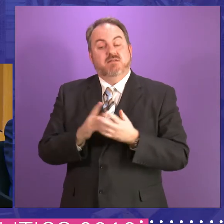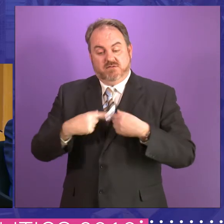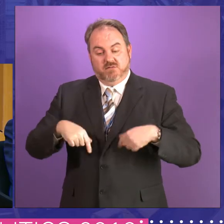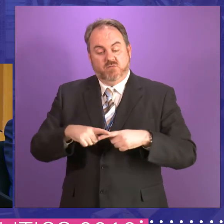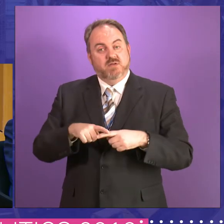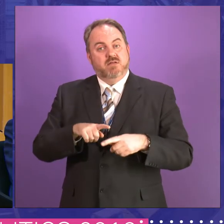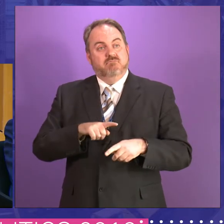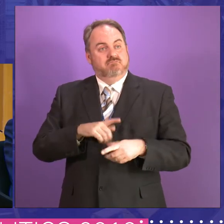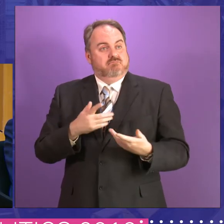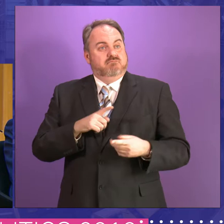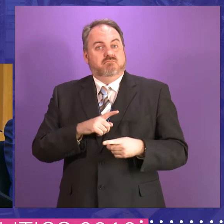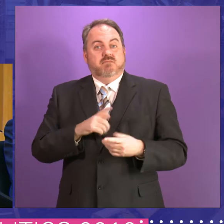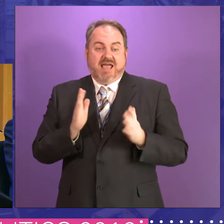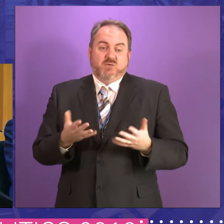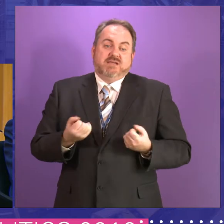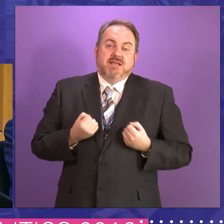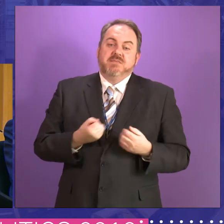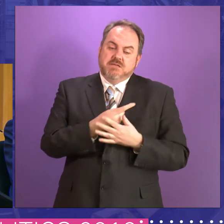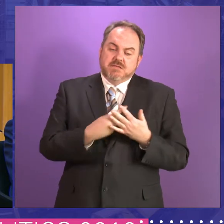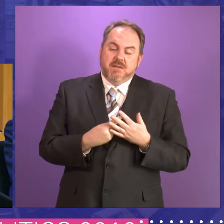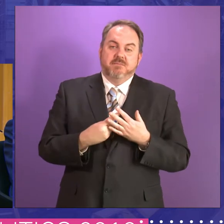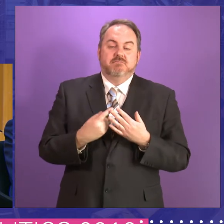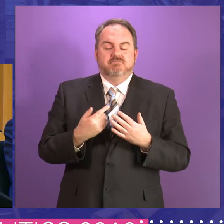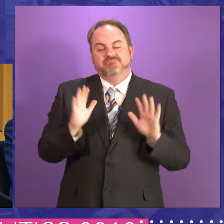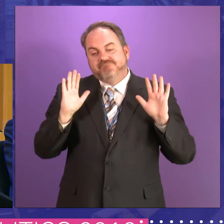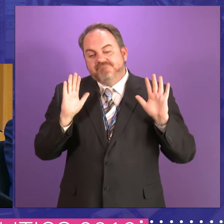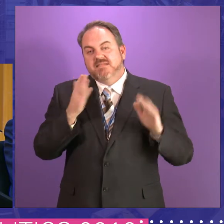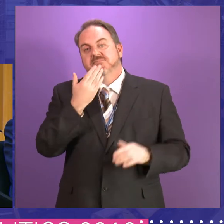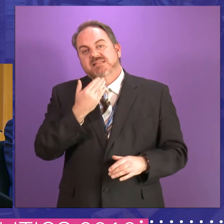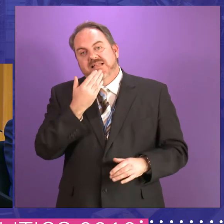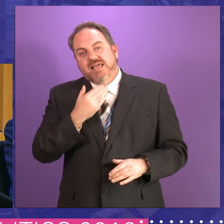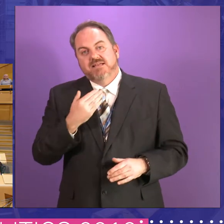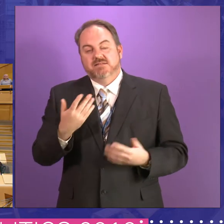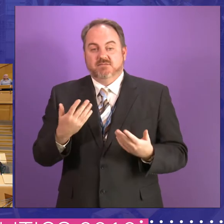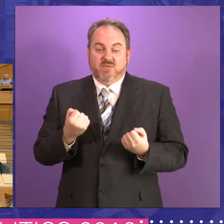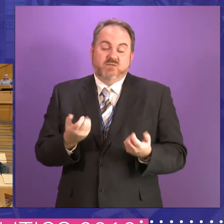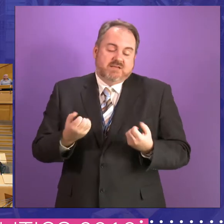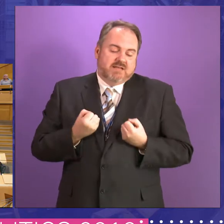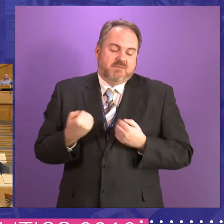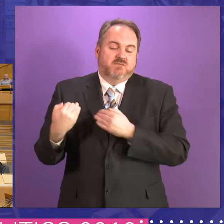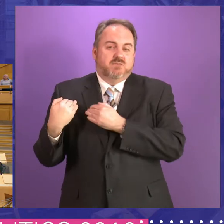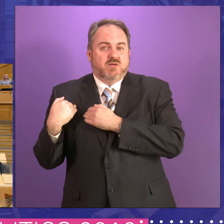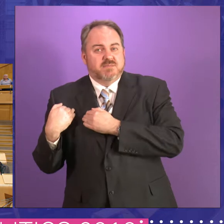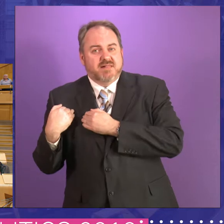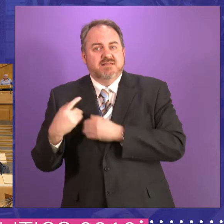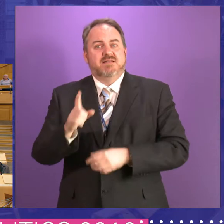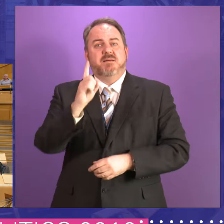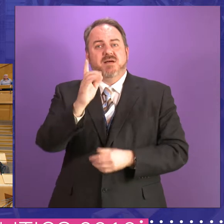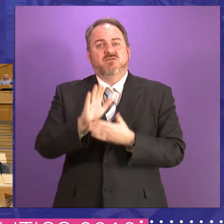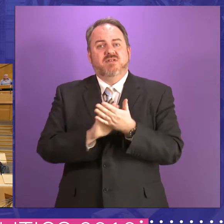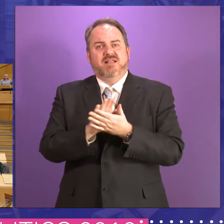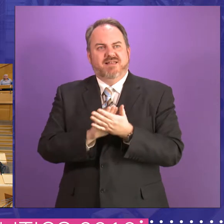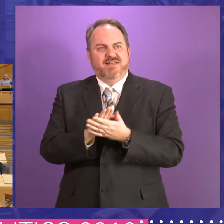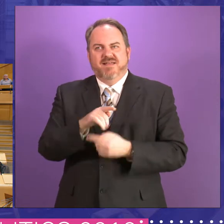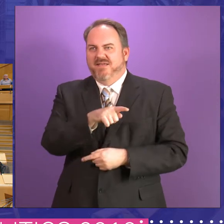not culpable in some of it, the MSPs. We made some mistakes at the beginning. But it seemed to me that there was no